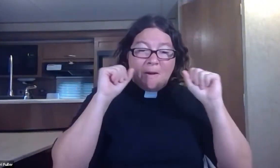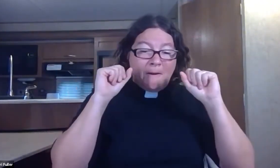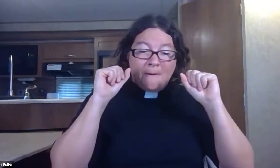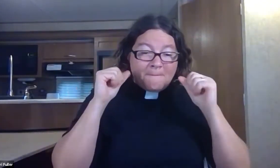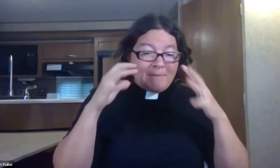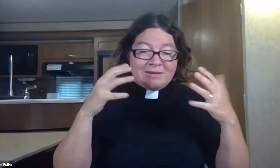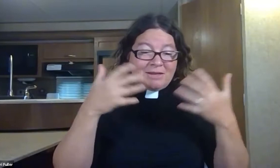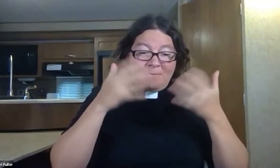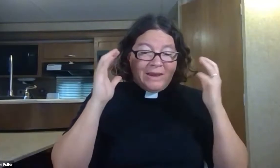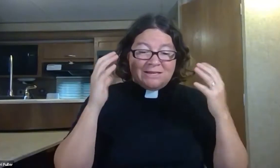absolutely amazing.